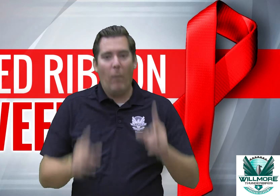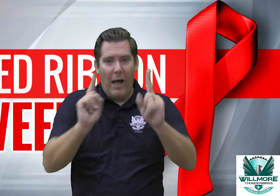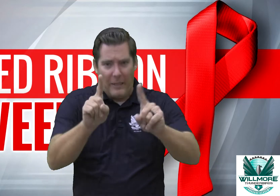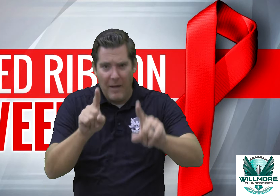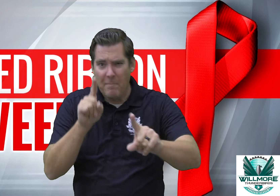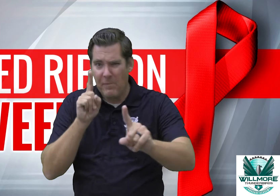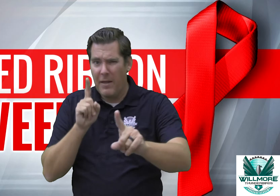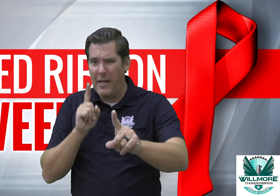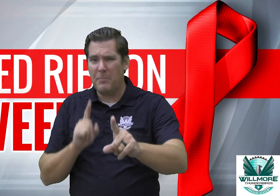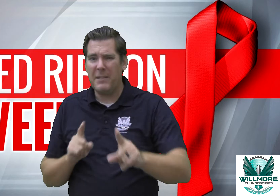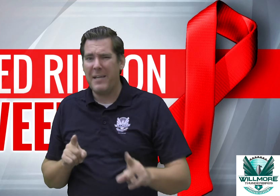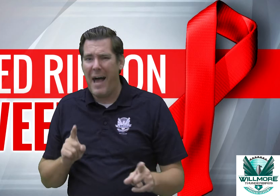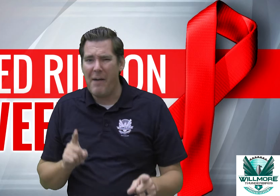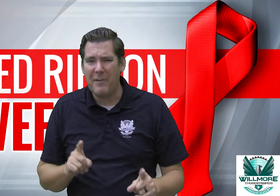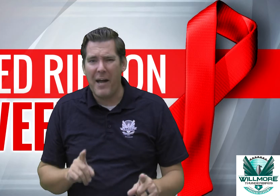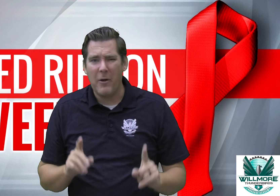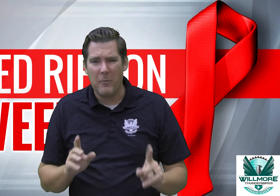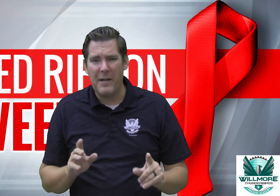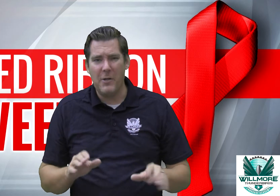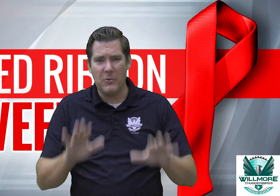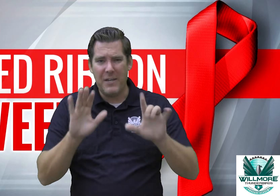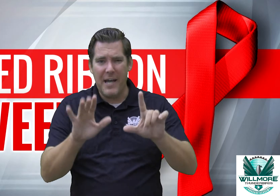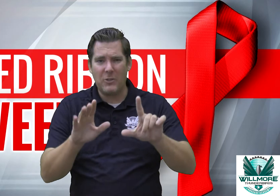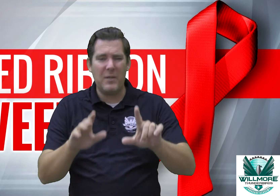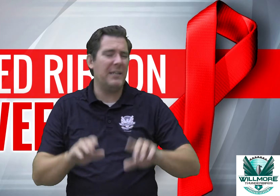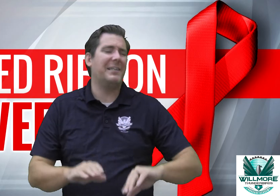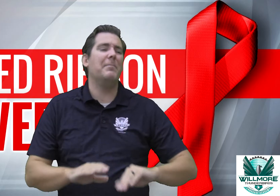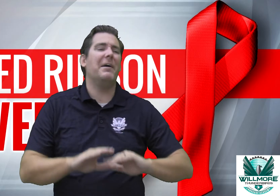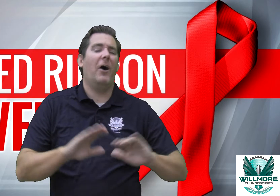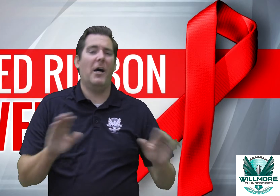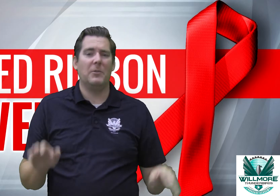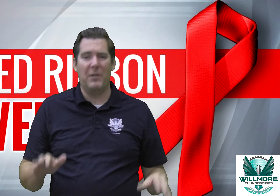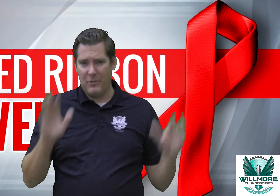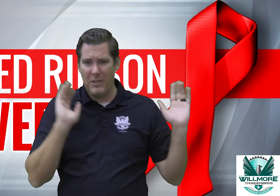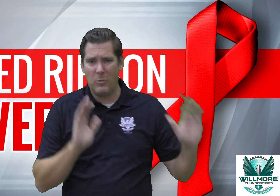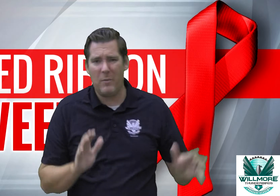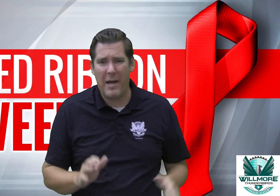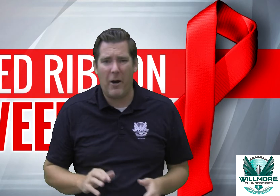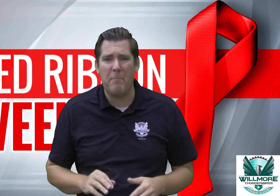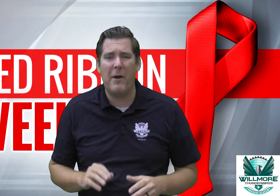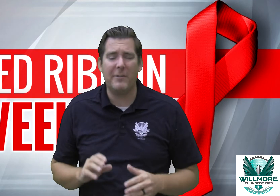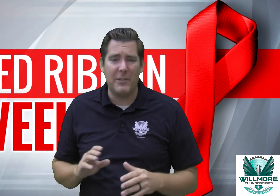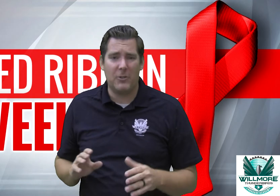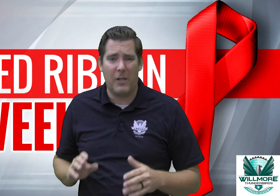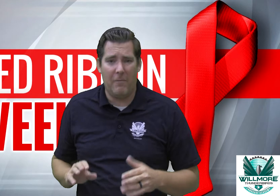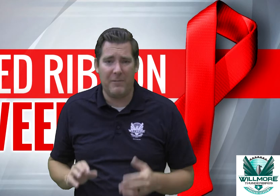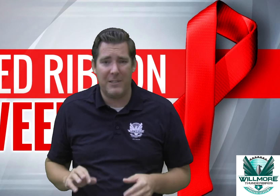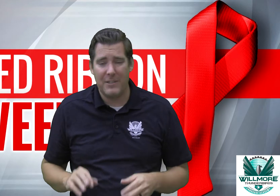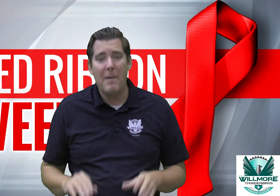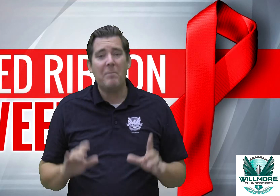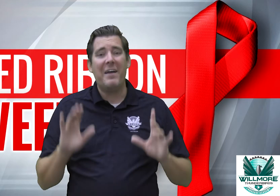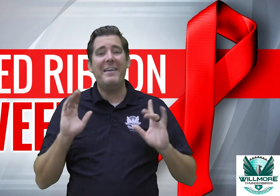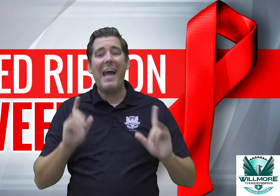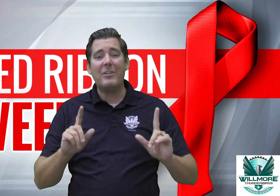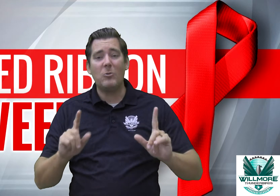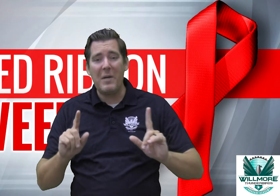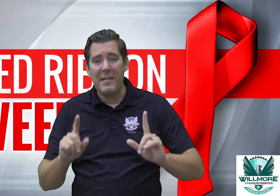well that's because I've got great news next week is going to be an awesome week so this week we had our parent teacher conferences next week